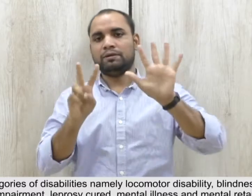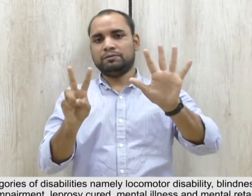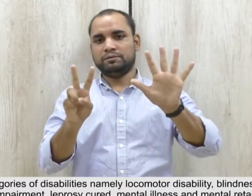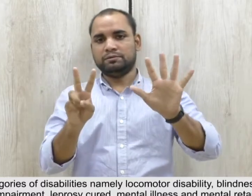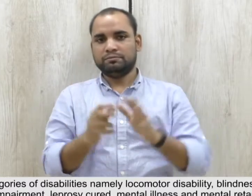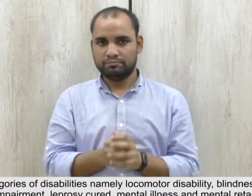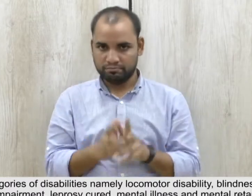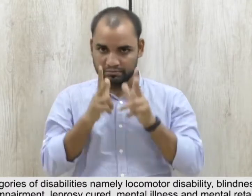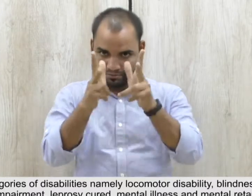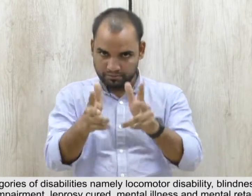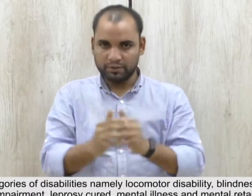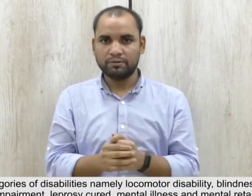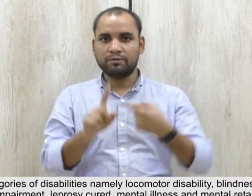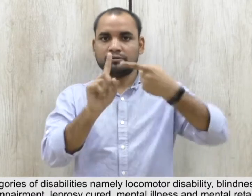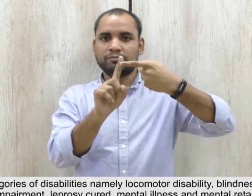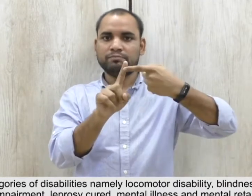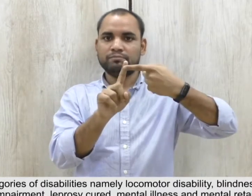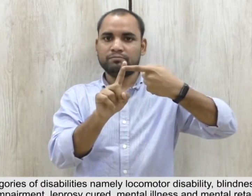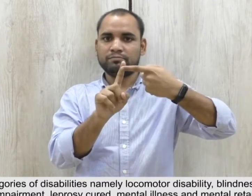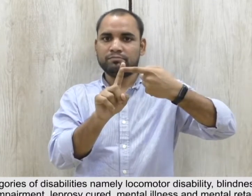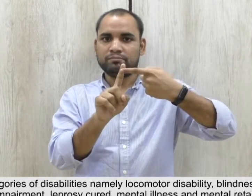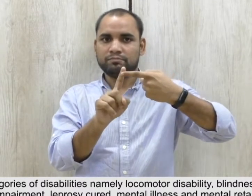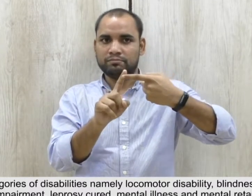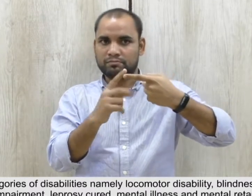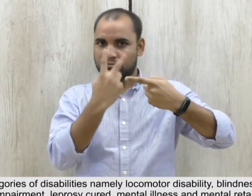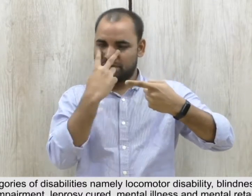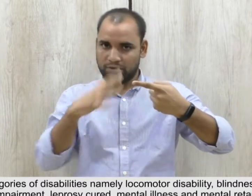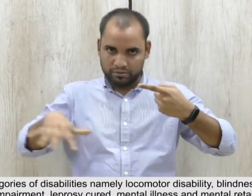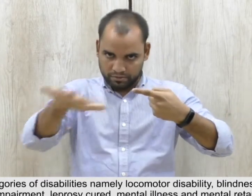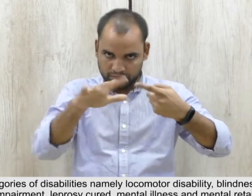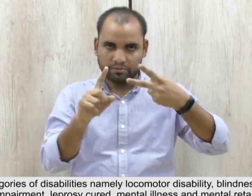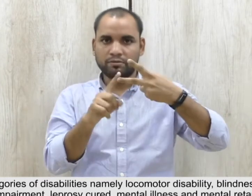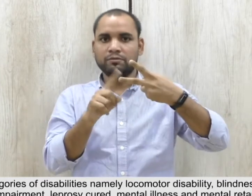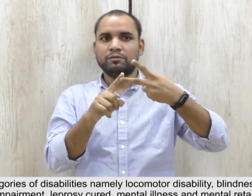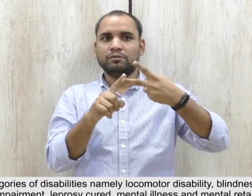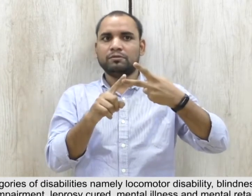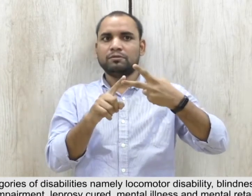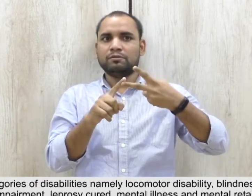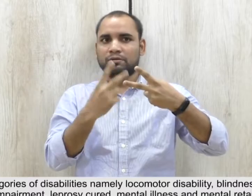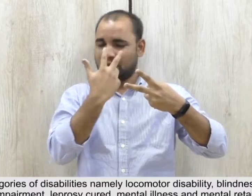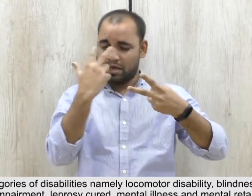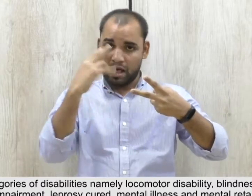of disabilities, namely. Locomotor Disability, Blindness,